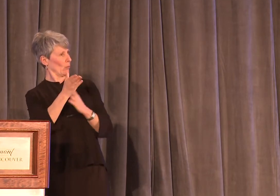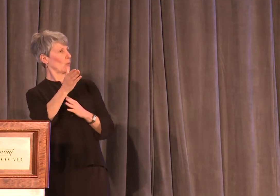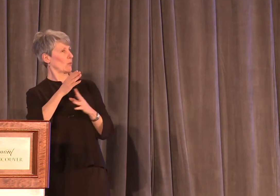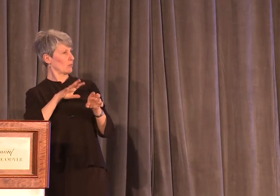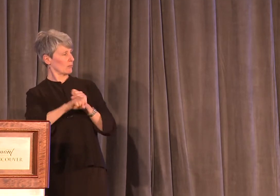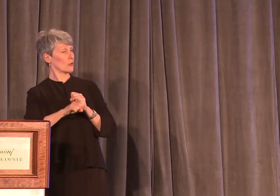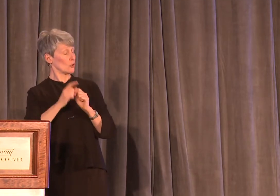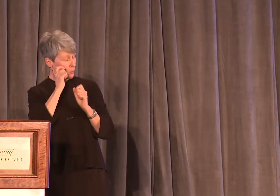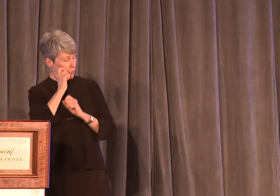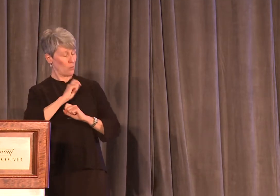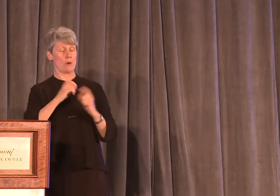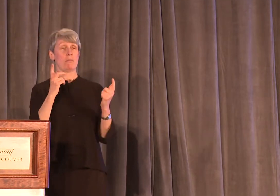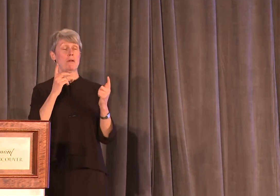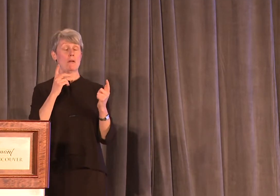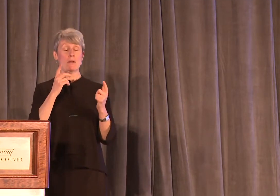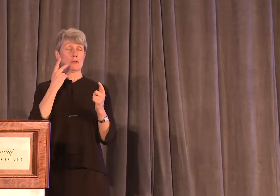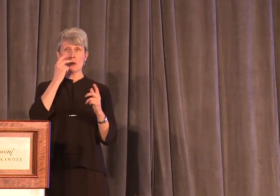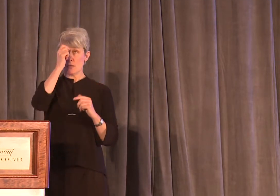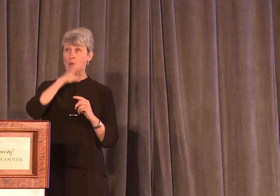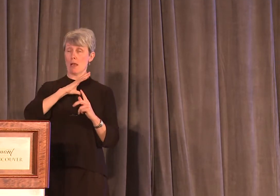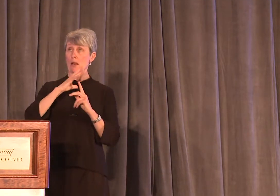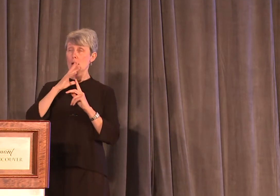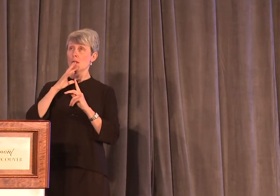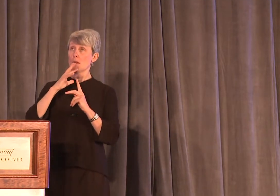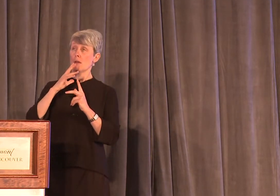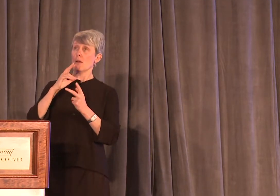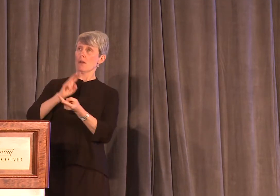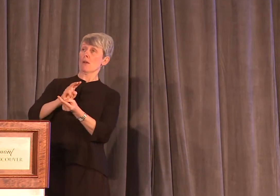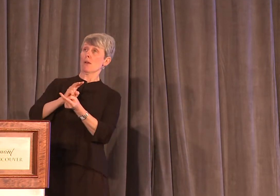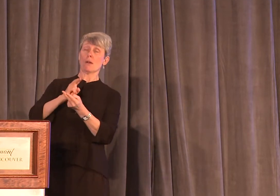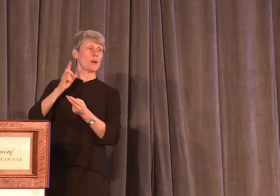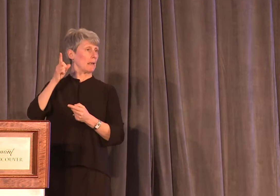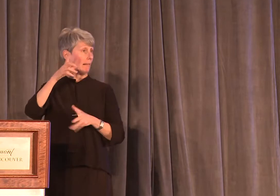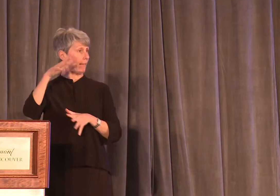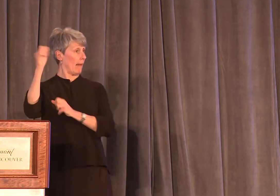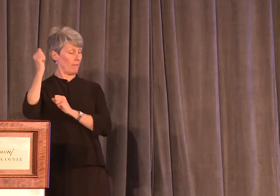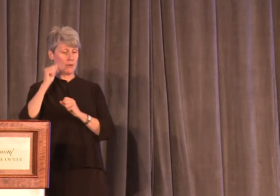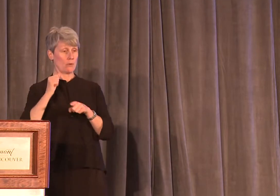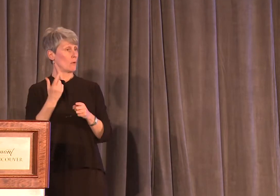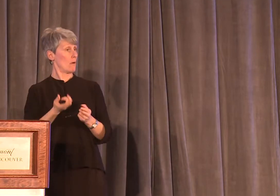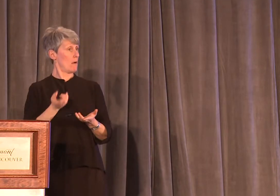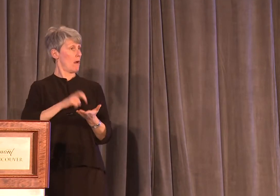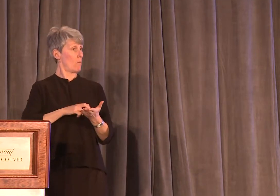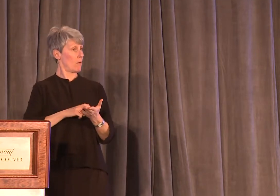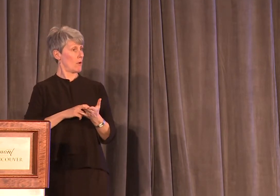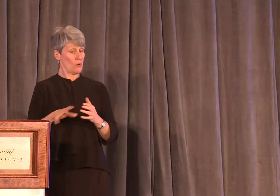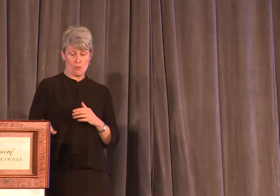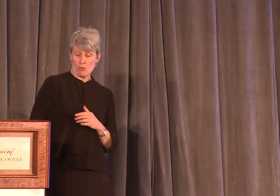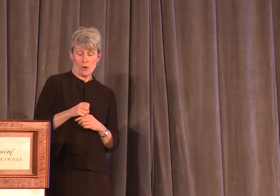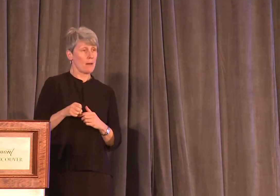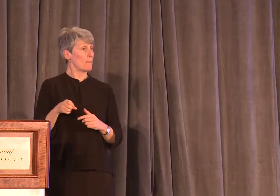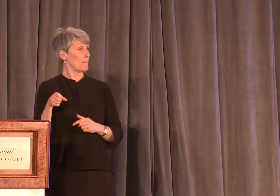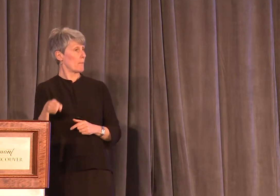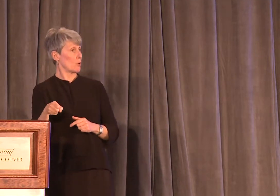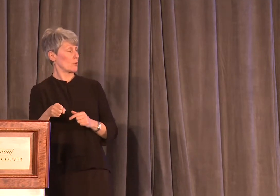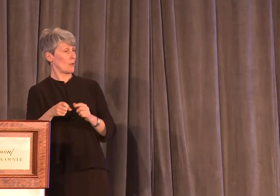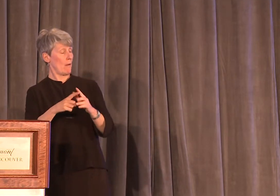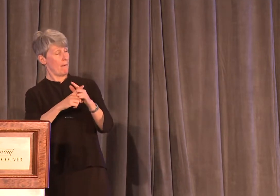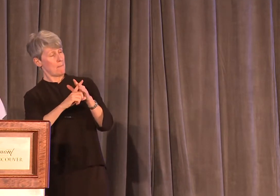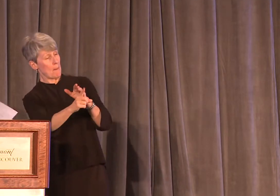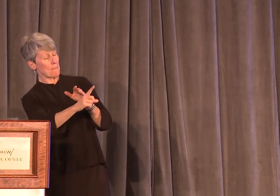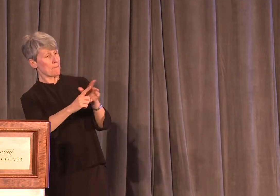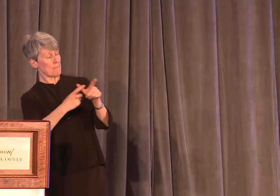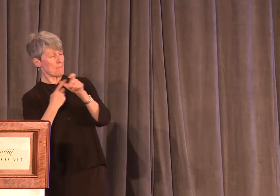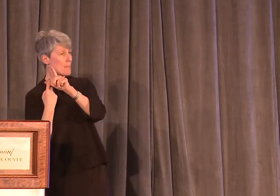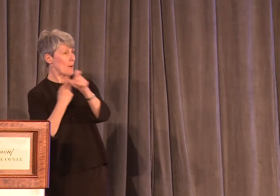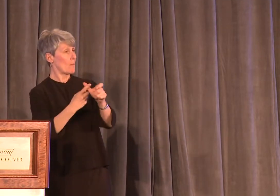When she woke up and found the man on top of her, as soon as he left the room, she got up, grabbed her purse and then sprinted out of